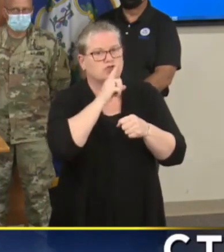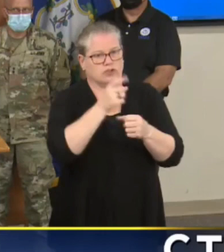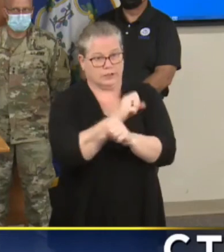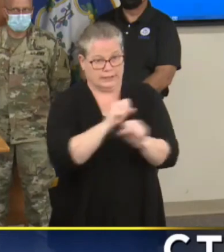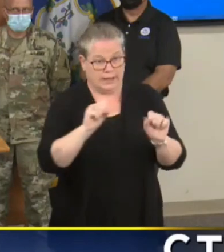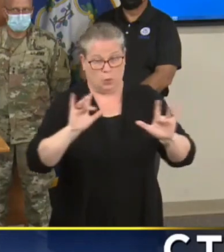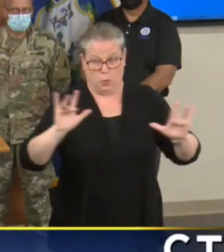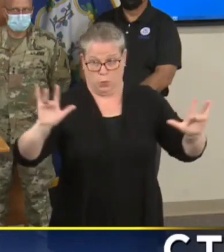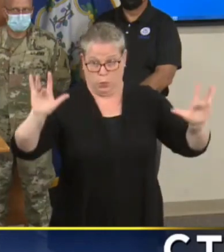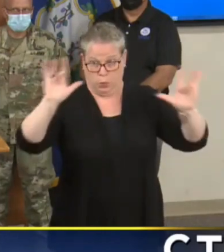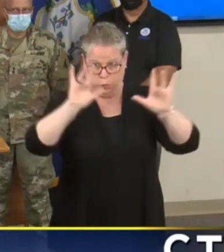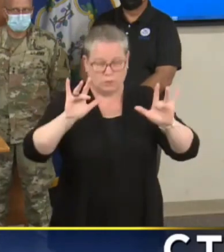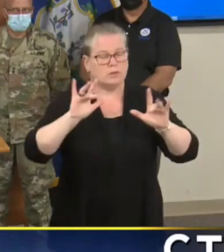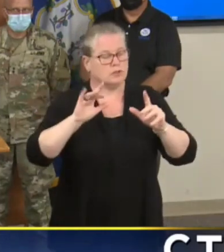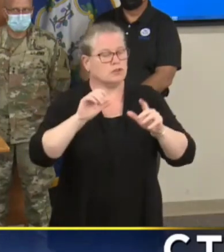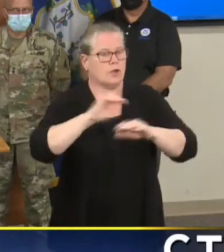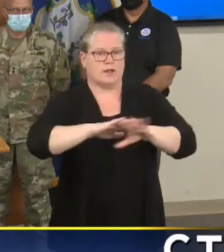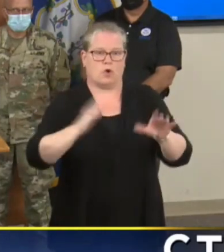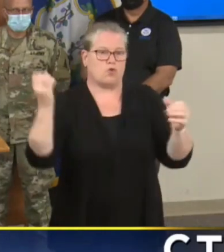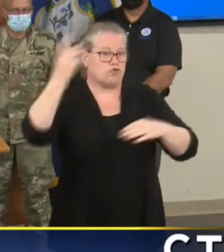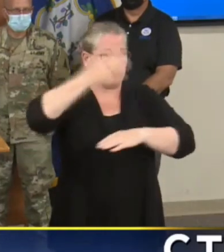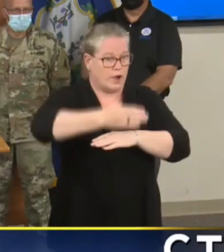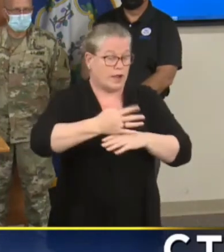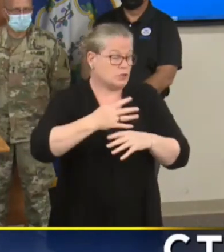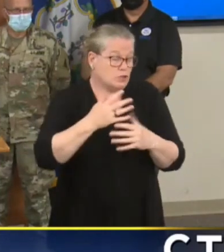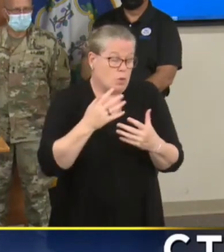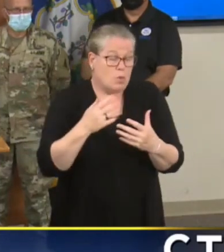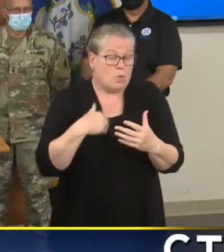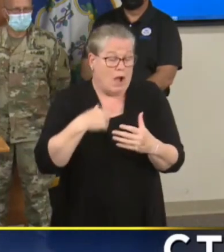there and I hope you see that progress.